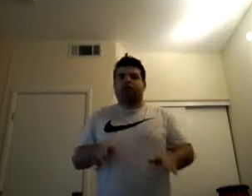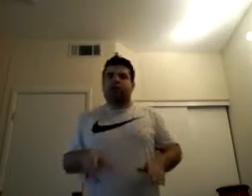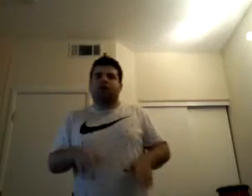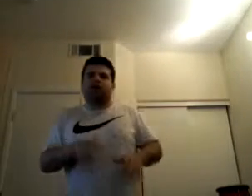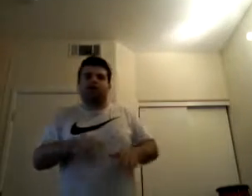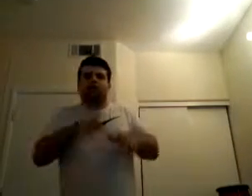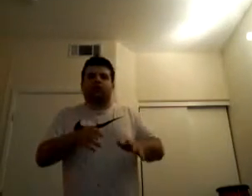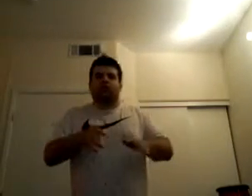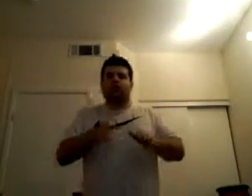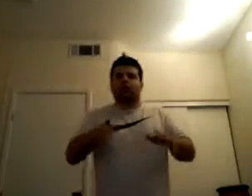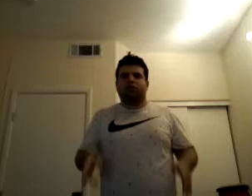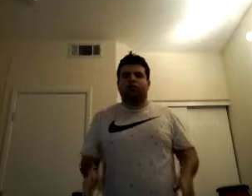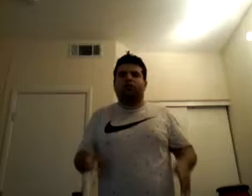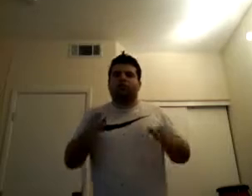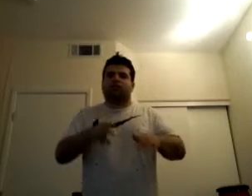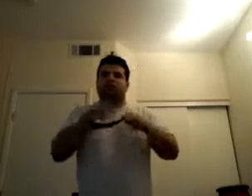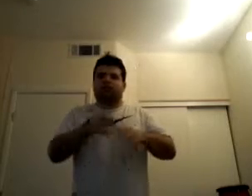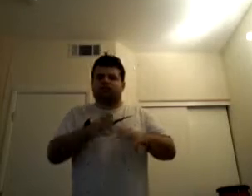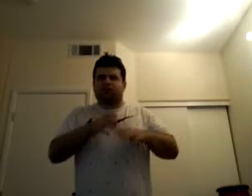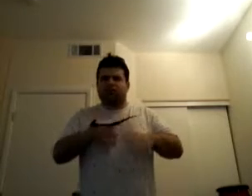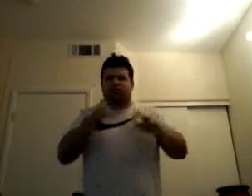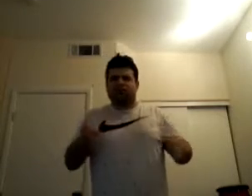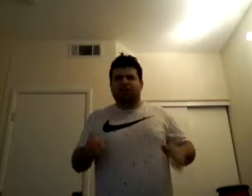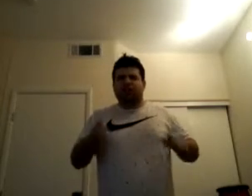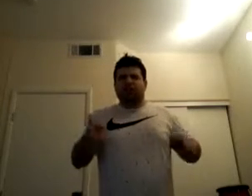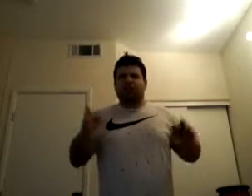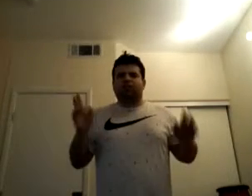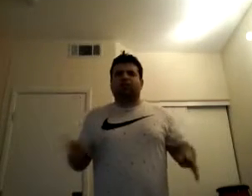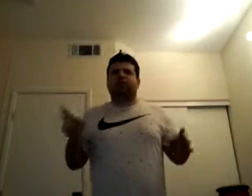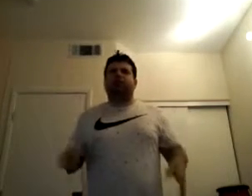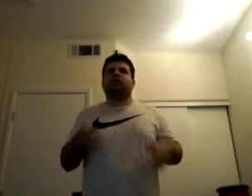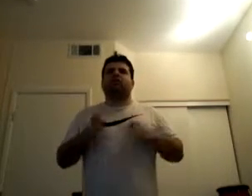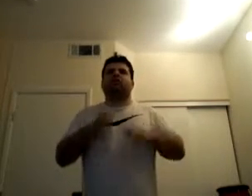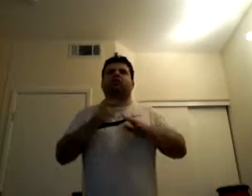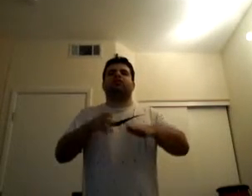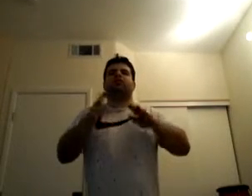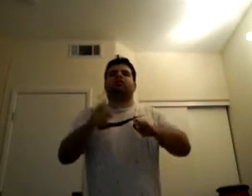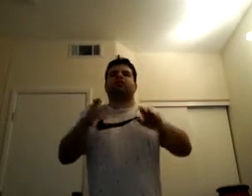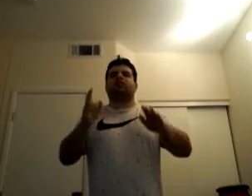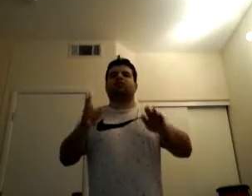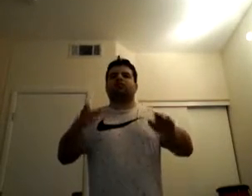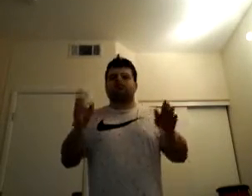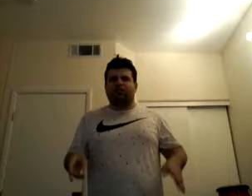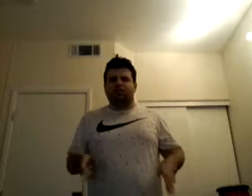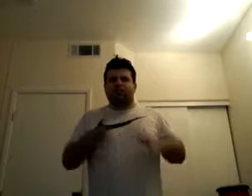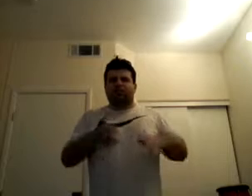got If you were parties, you were left Nothing other can stop my scars